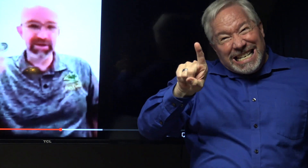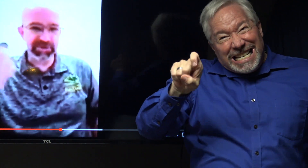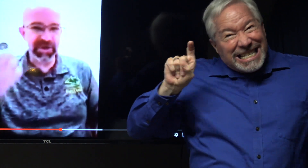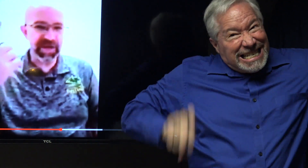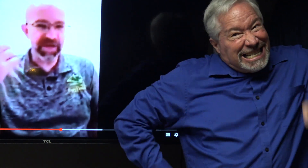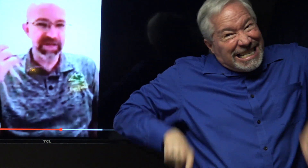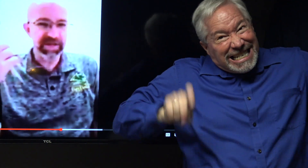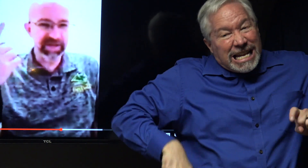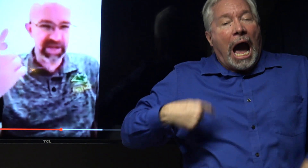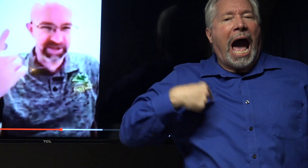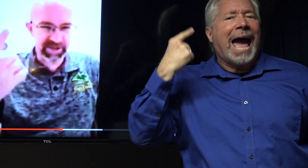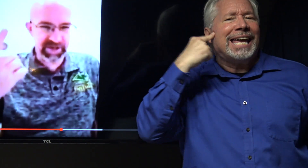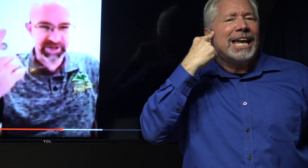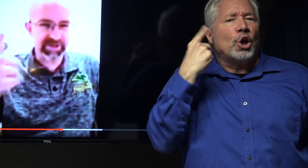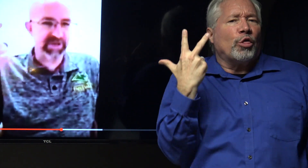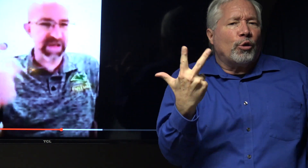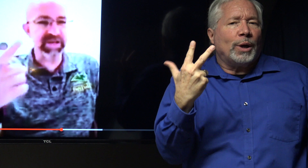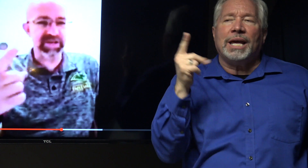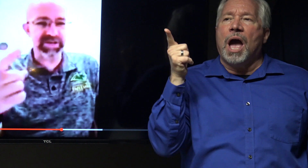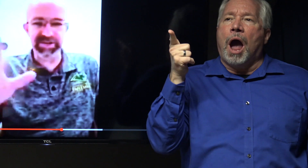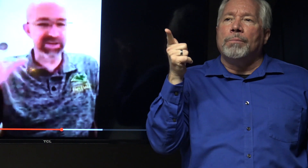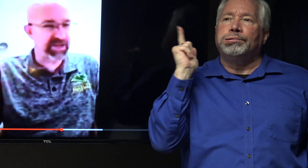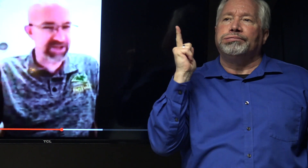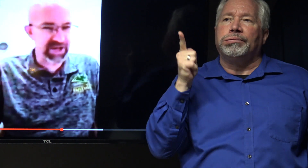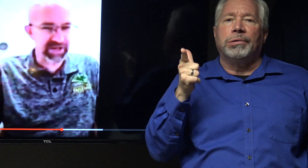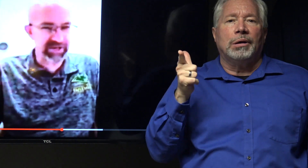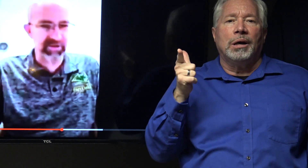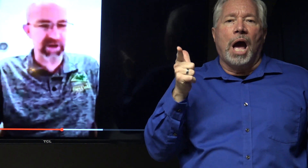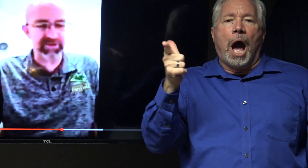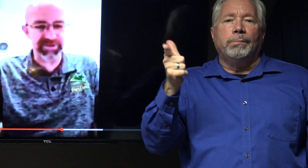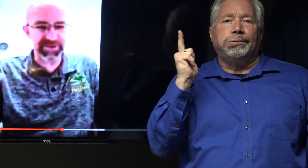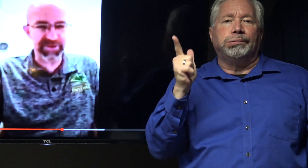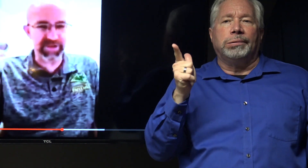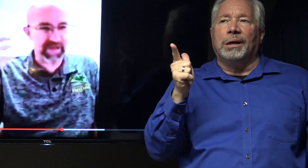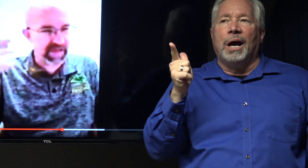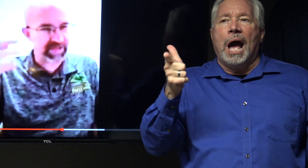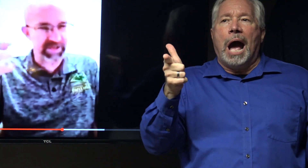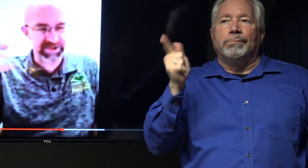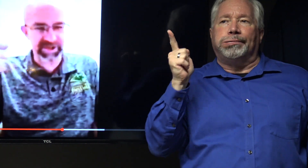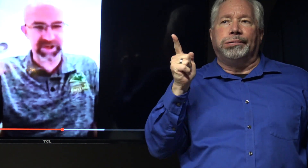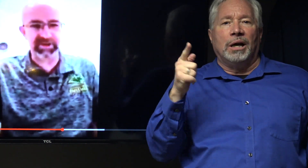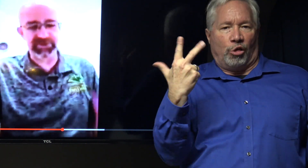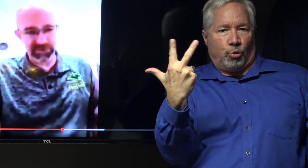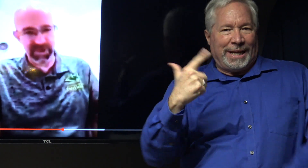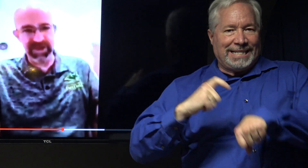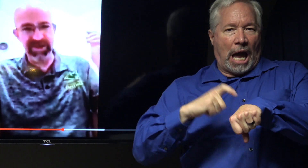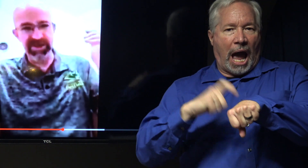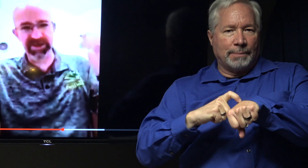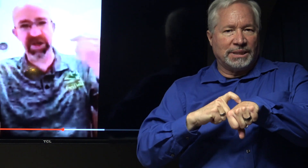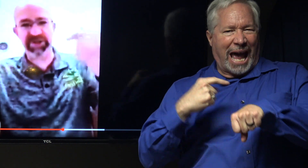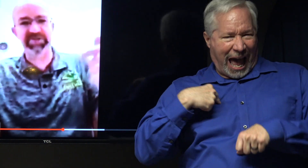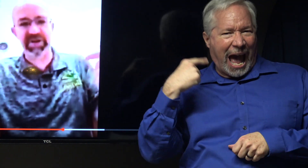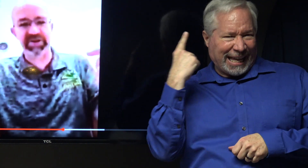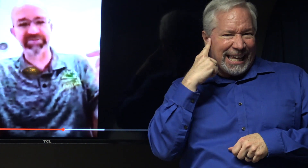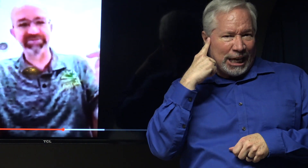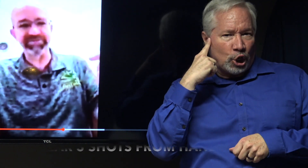I hear three gunshots, and they're handgunshots. It's not a shotgun or a rifle. This is a handgunshot. I hear three shots fired.